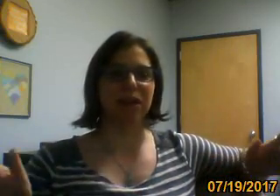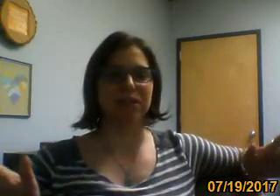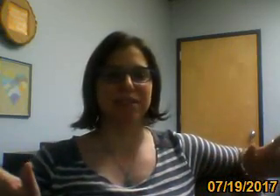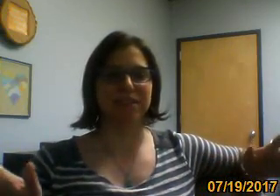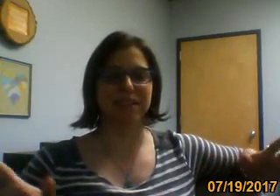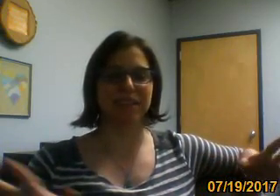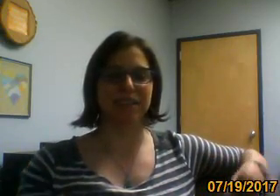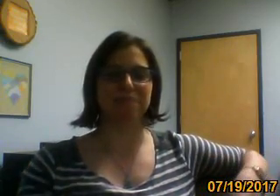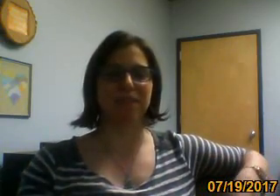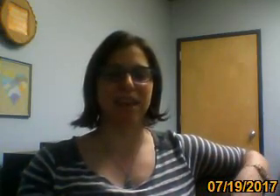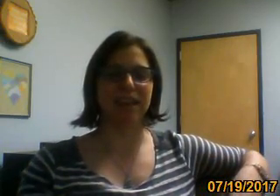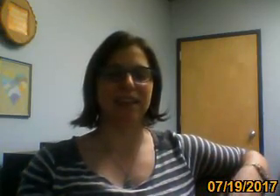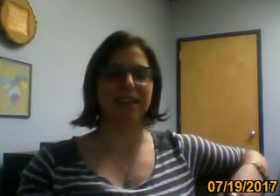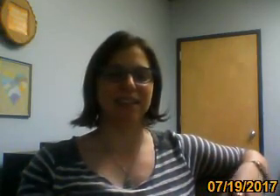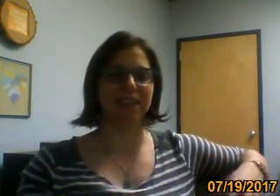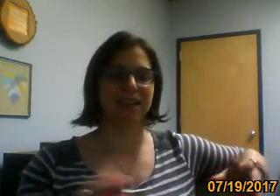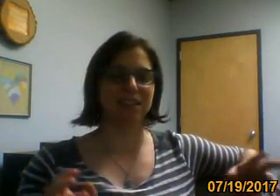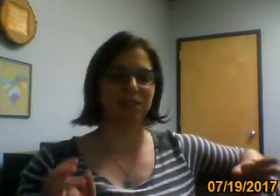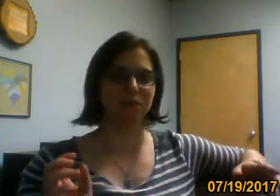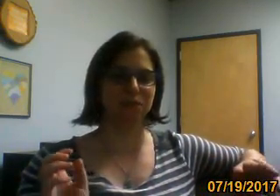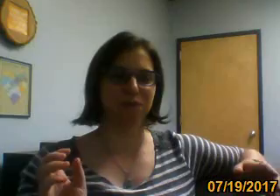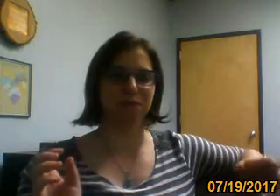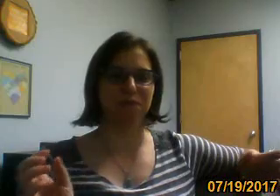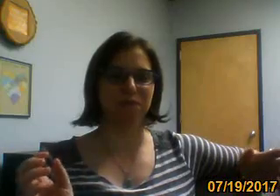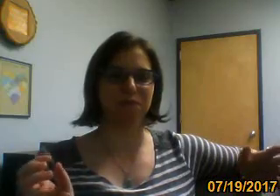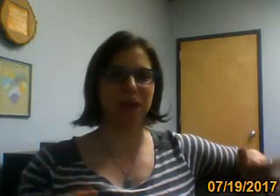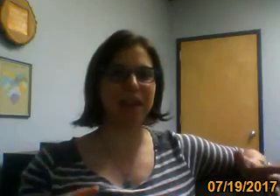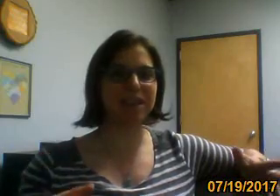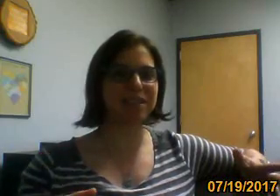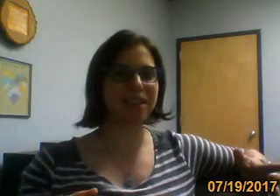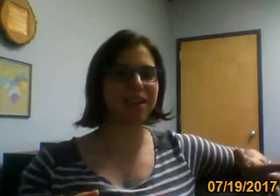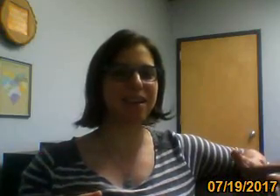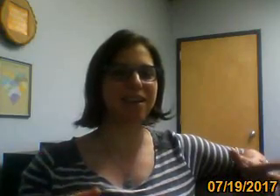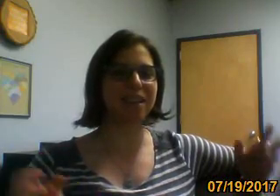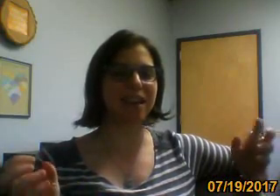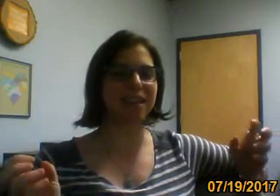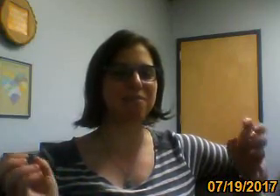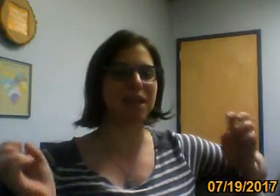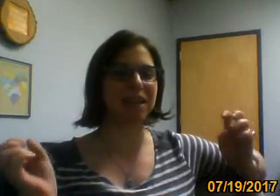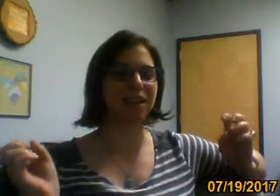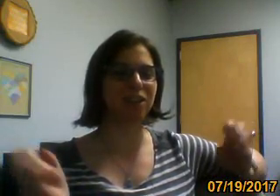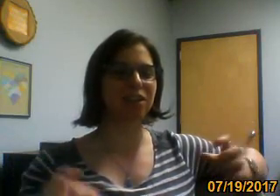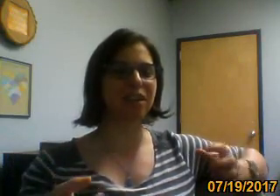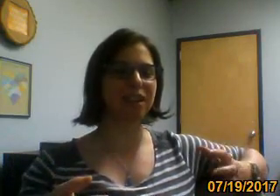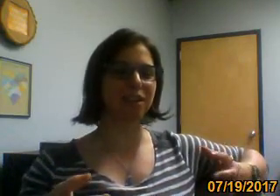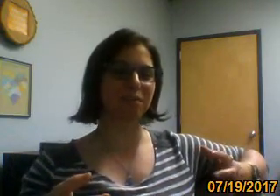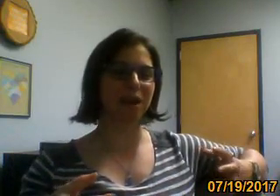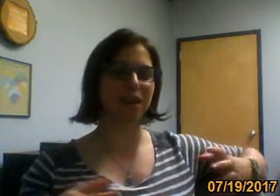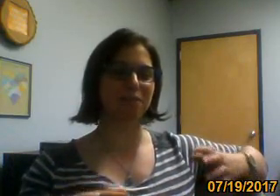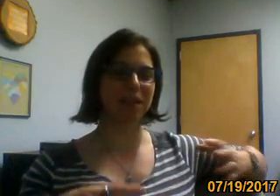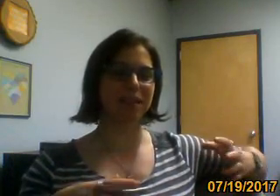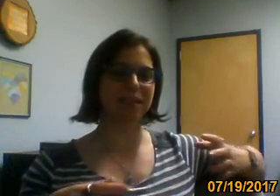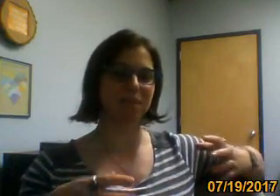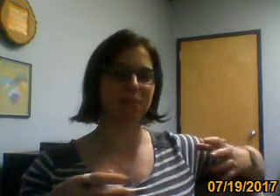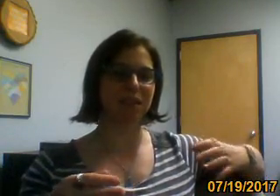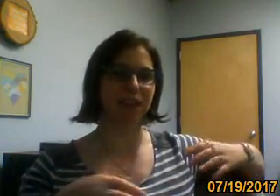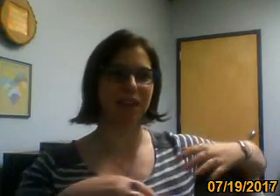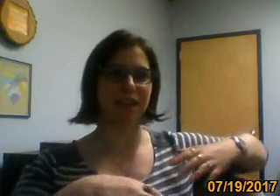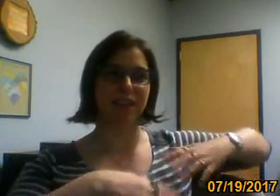background, um, and lots of paint on there that made it look like there might have been an attempt at, like,